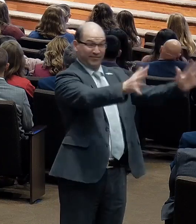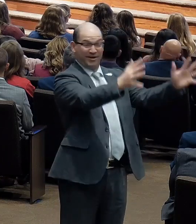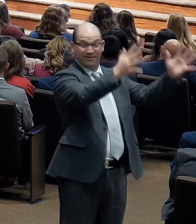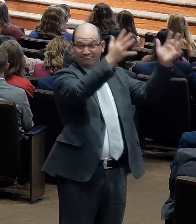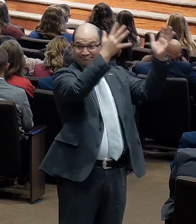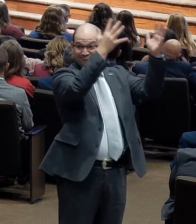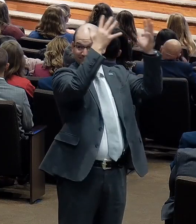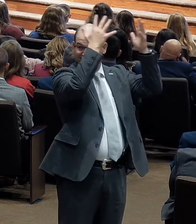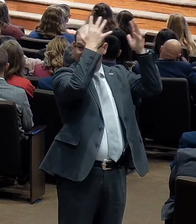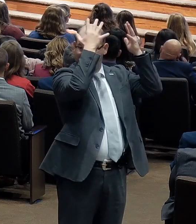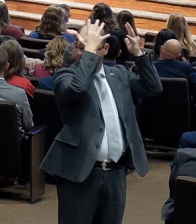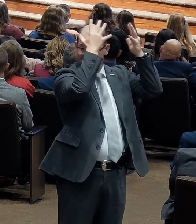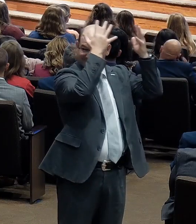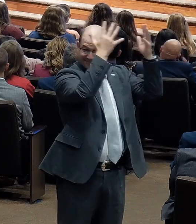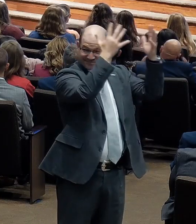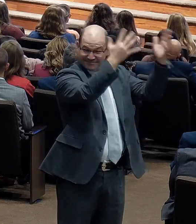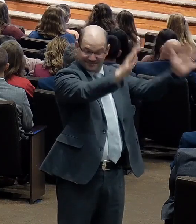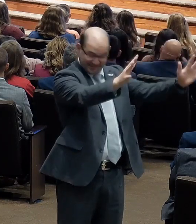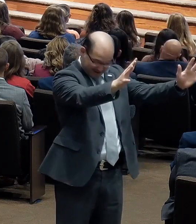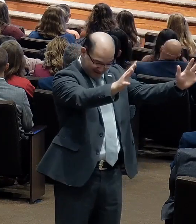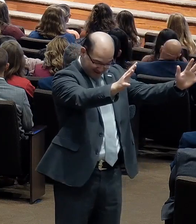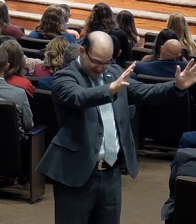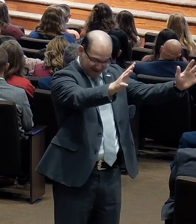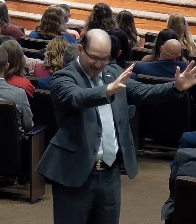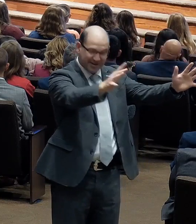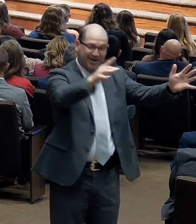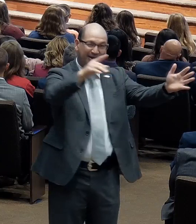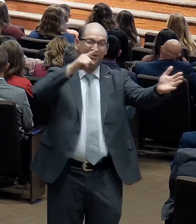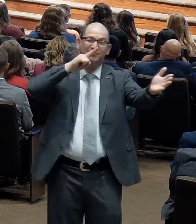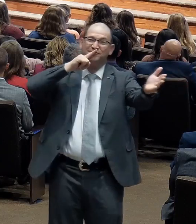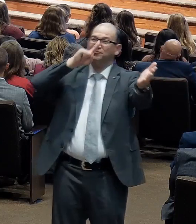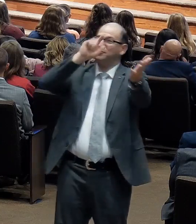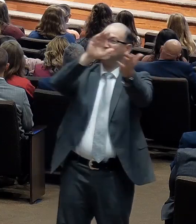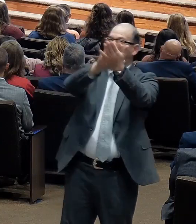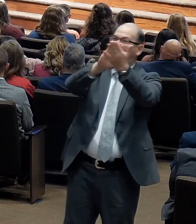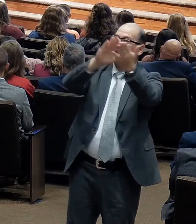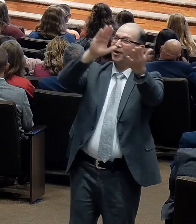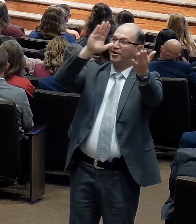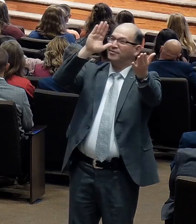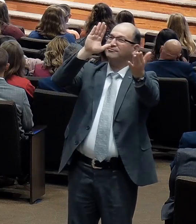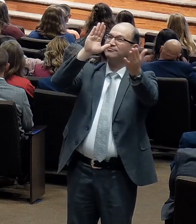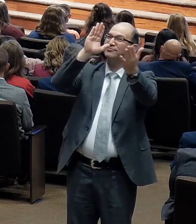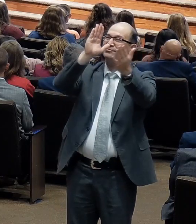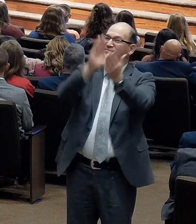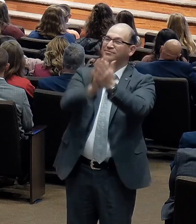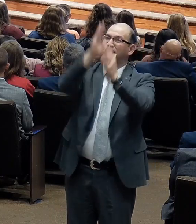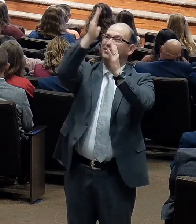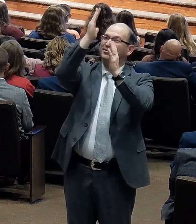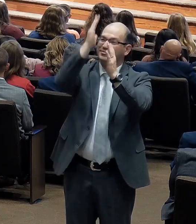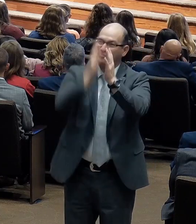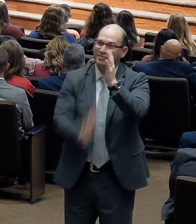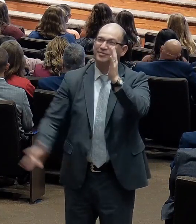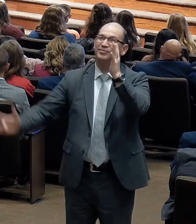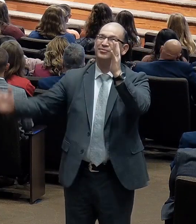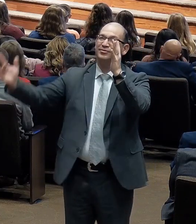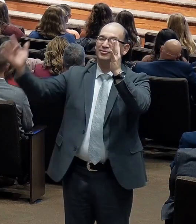again. And praises to the